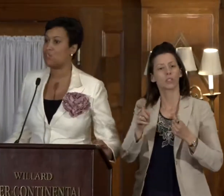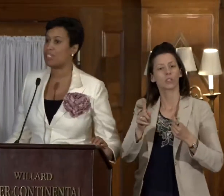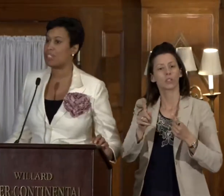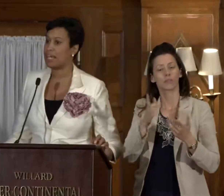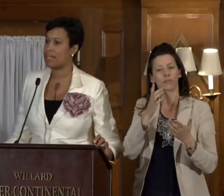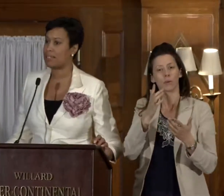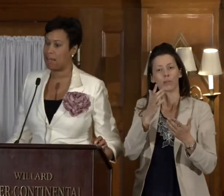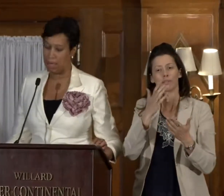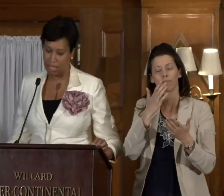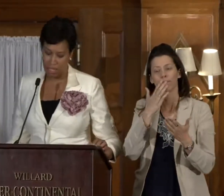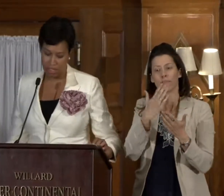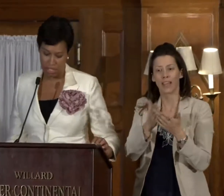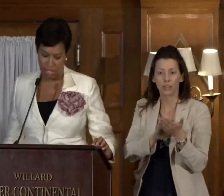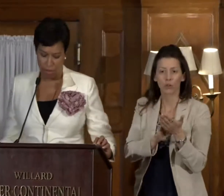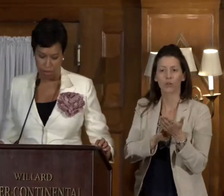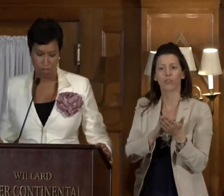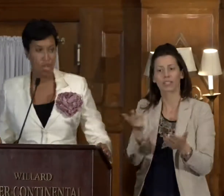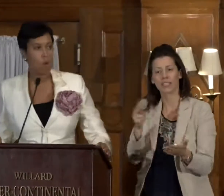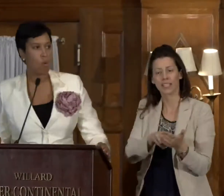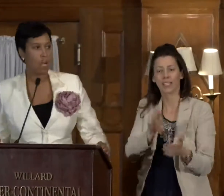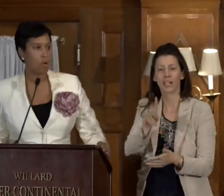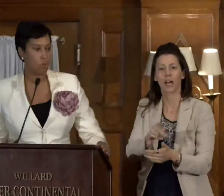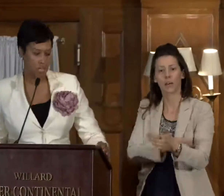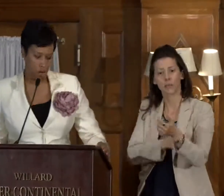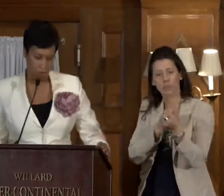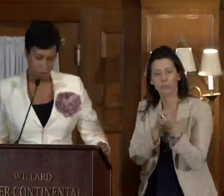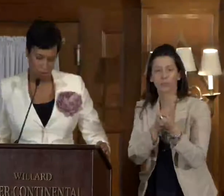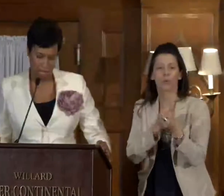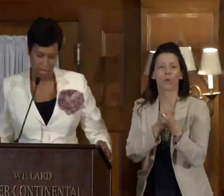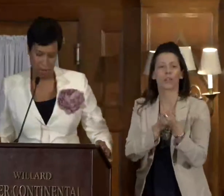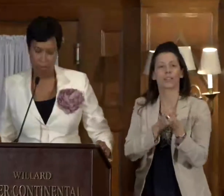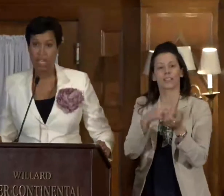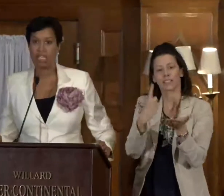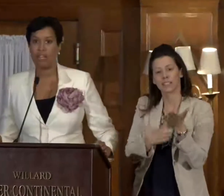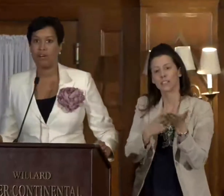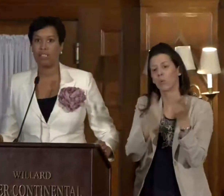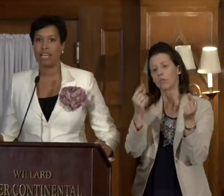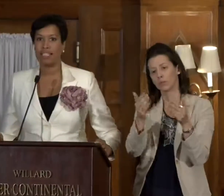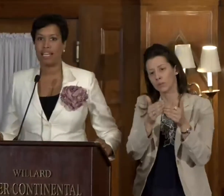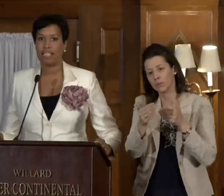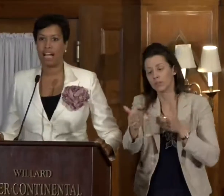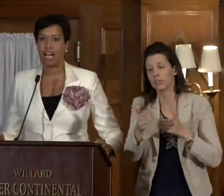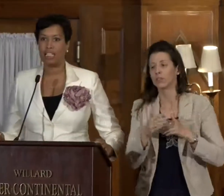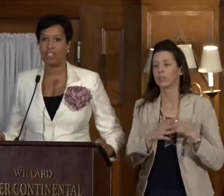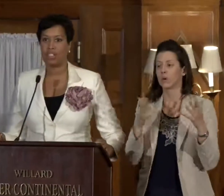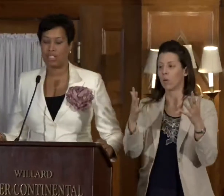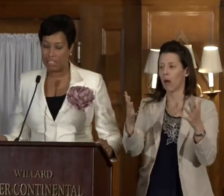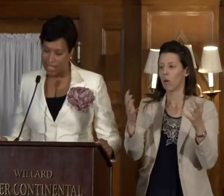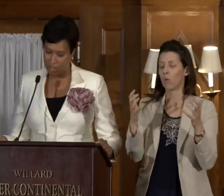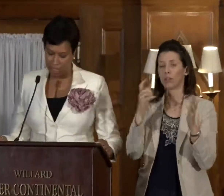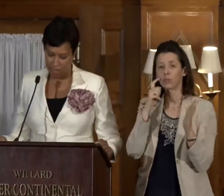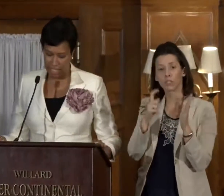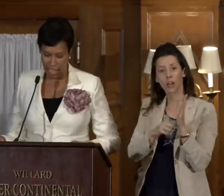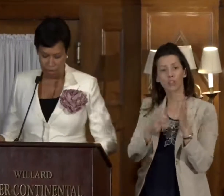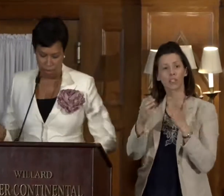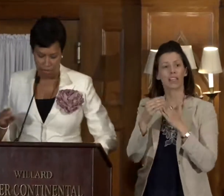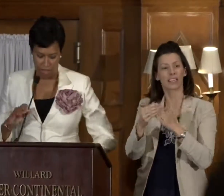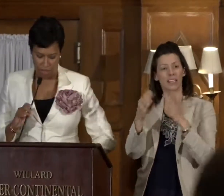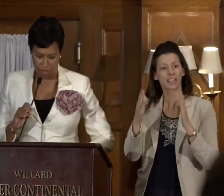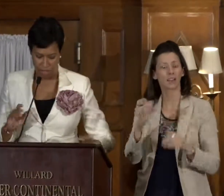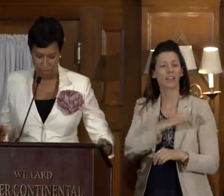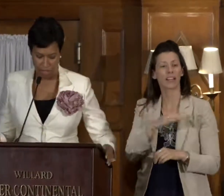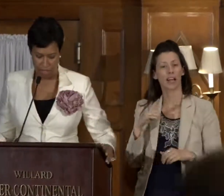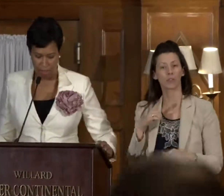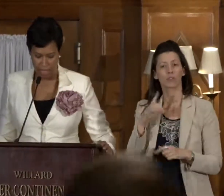and to discuss among ourselves where we go from here. So let's acknowledge the leader of the Council